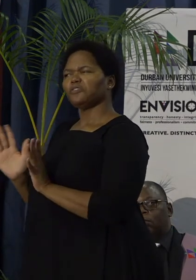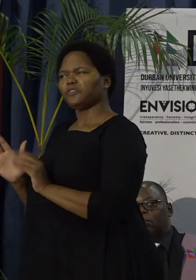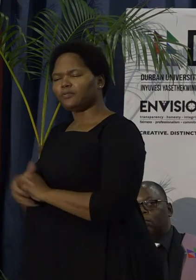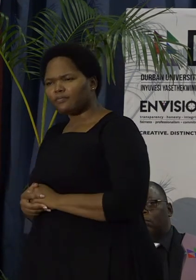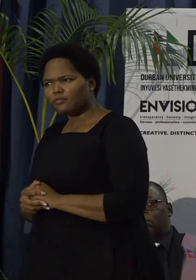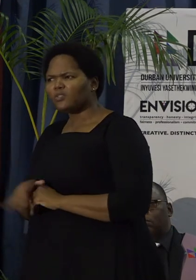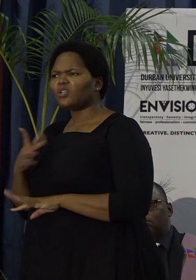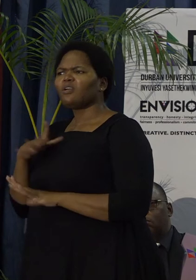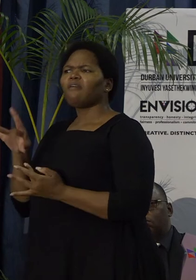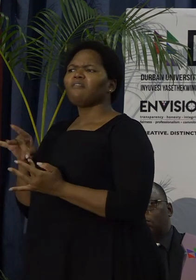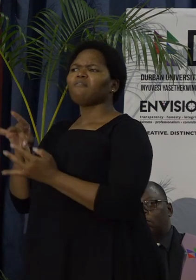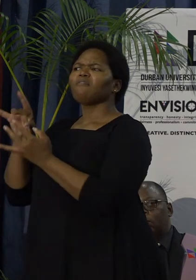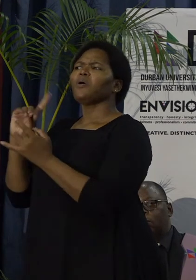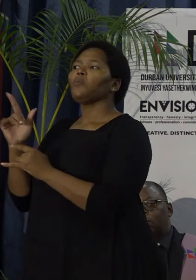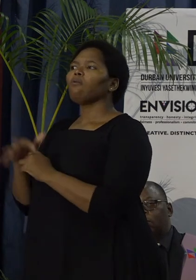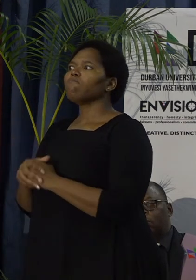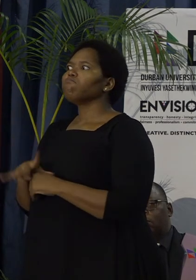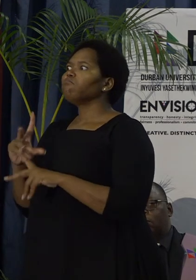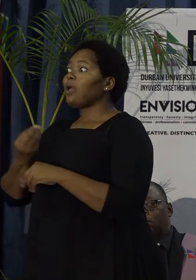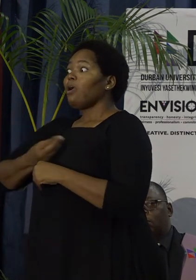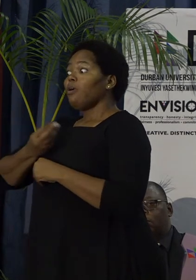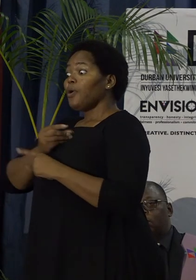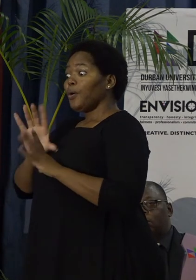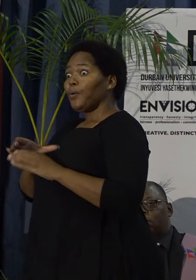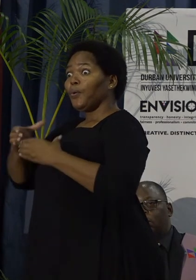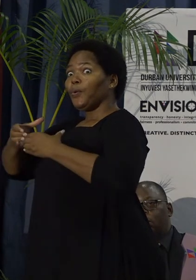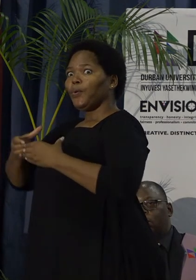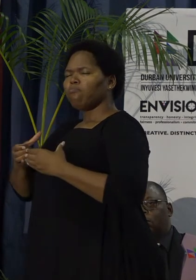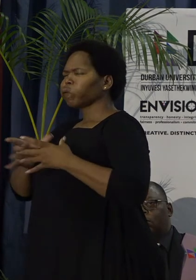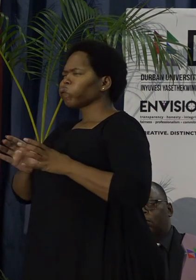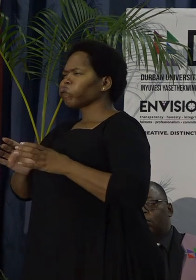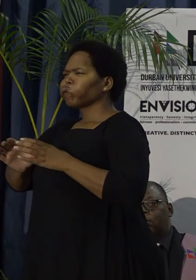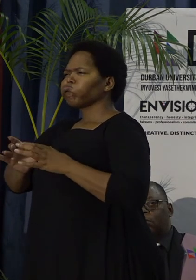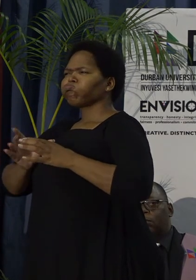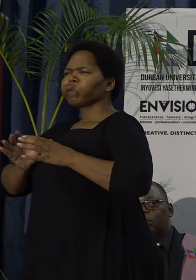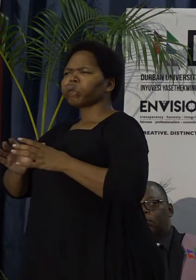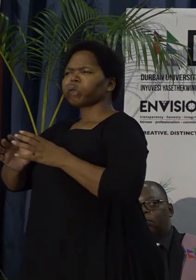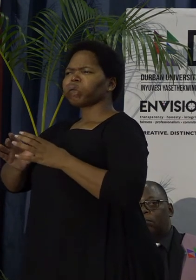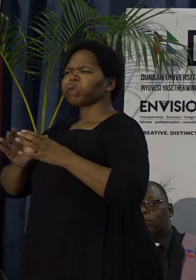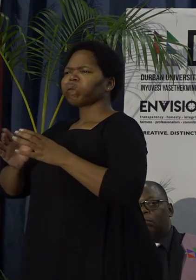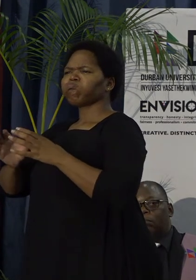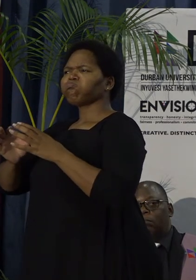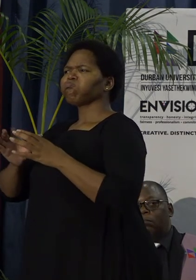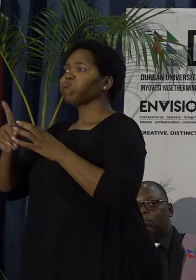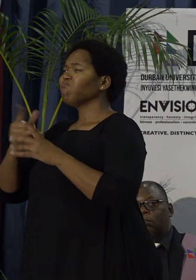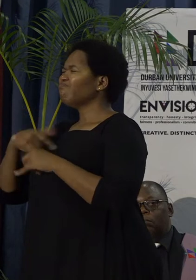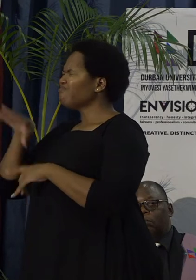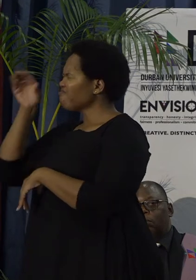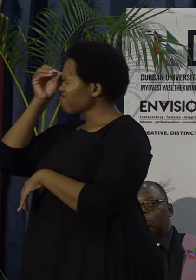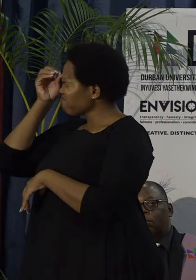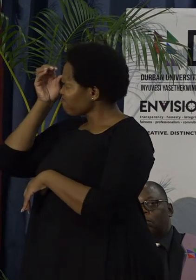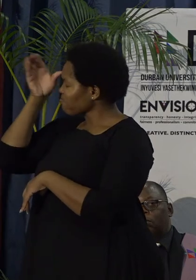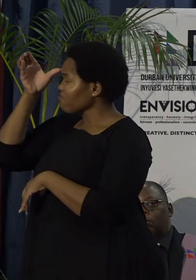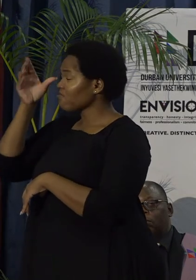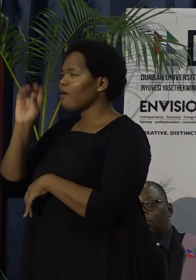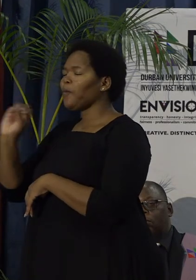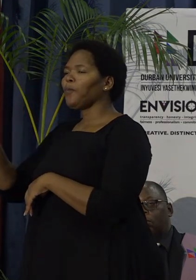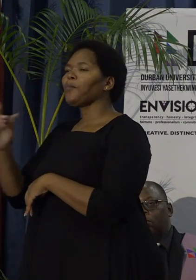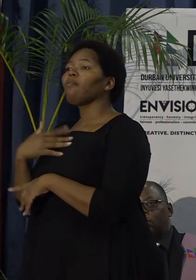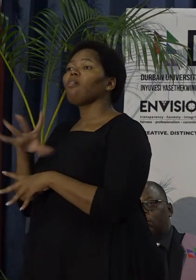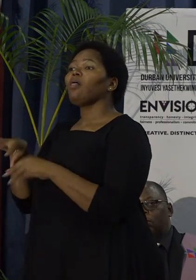you'll see a buzz of young people who are actually very academically successful,